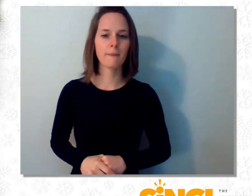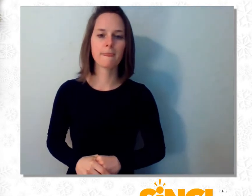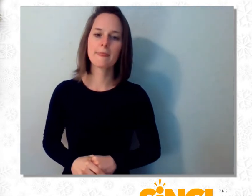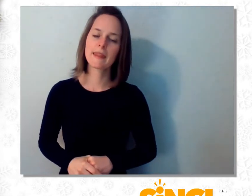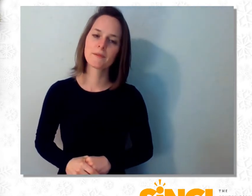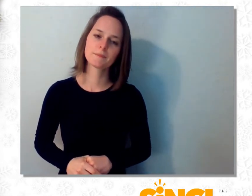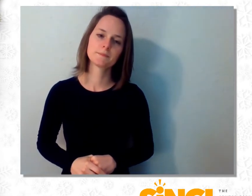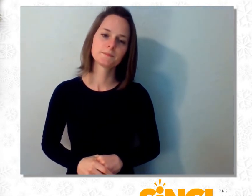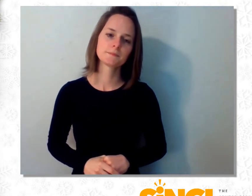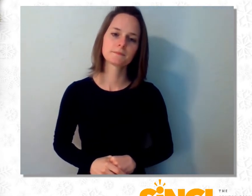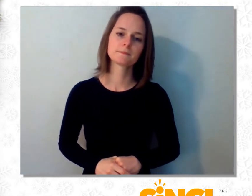room.